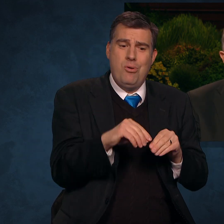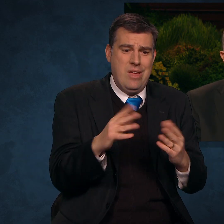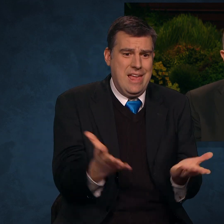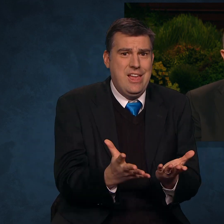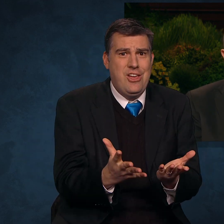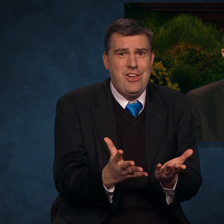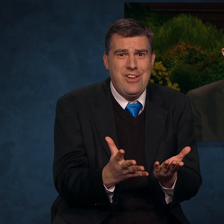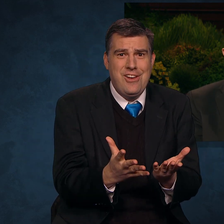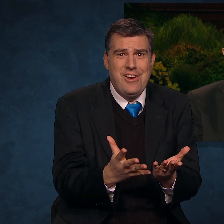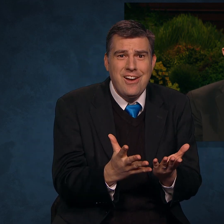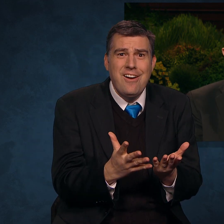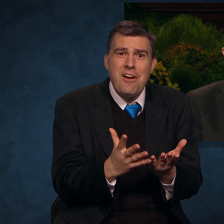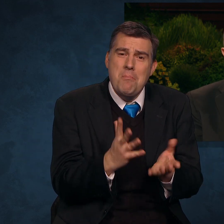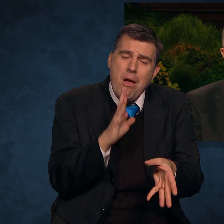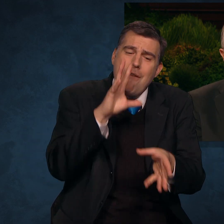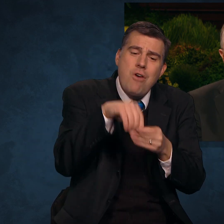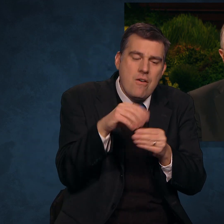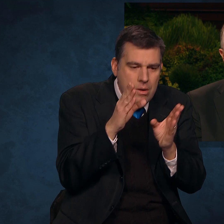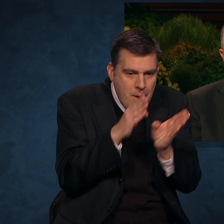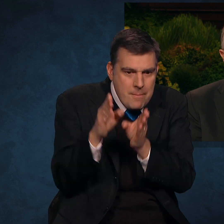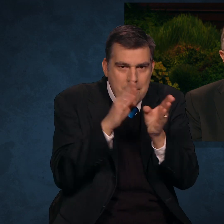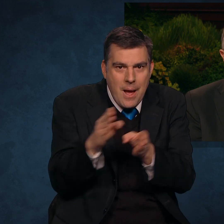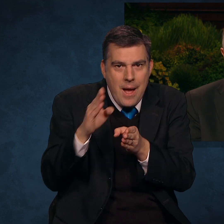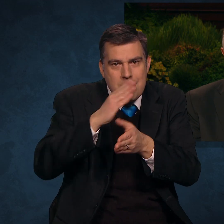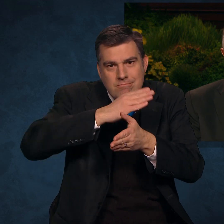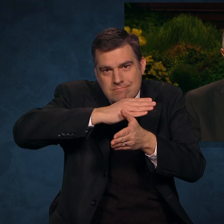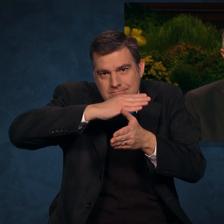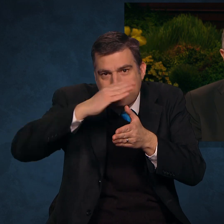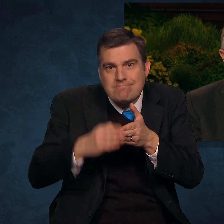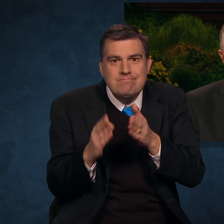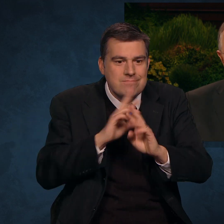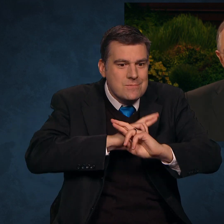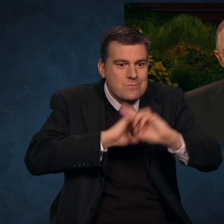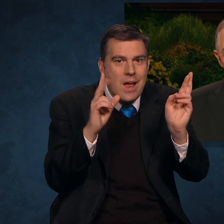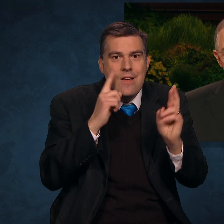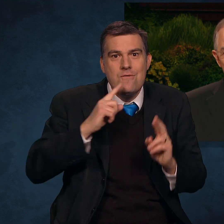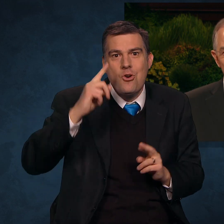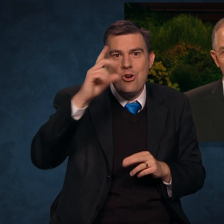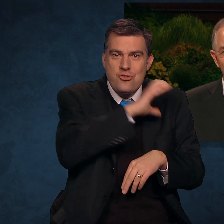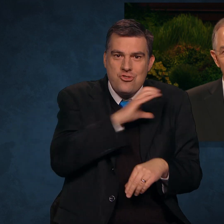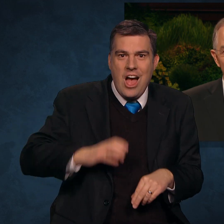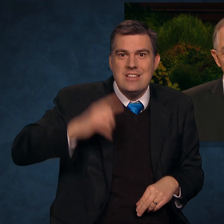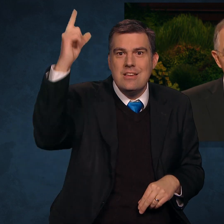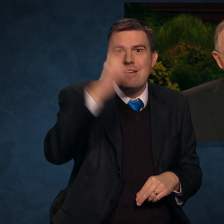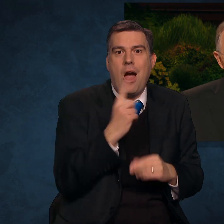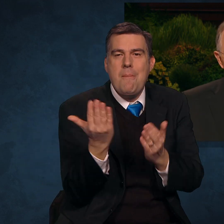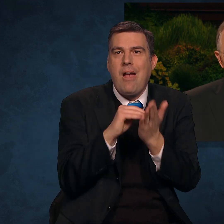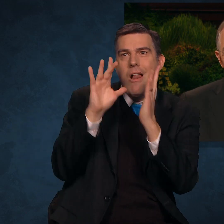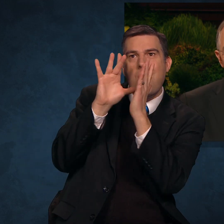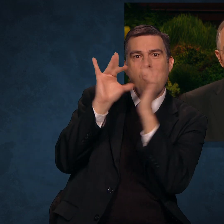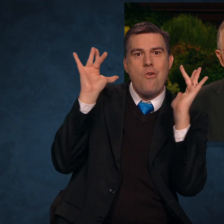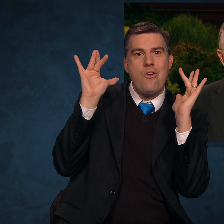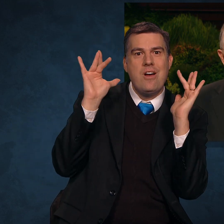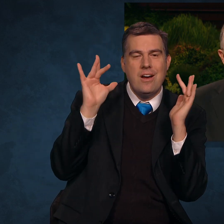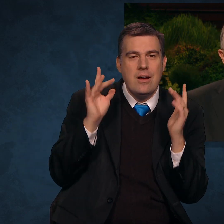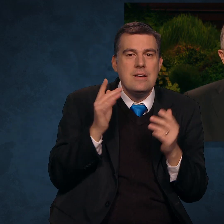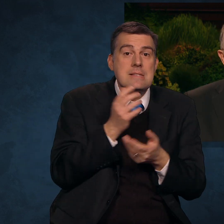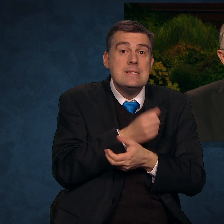to be part of the final preparations for Christ's glorious return. The Savior said,